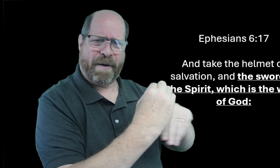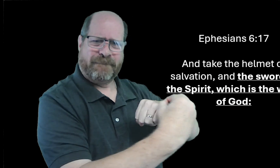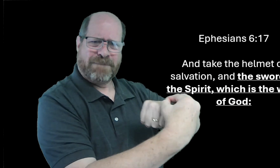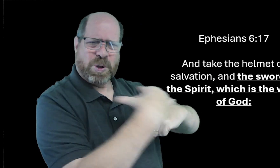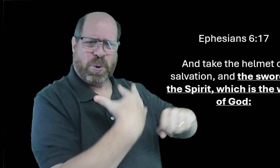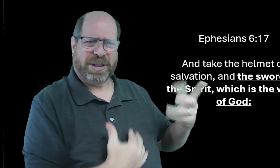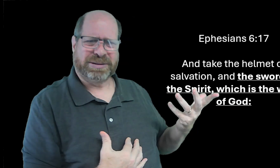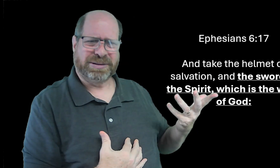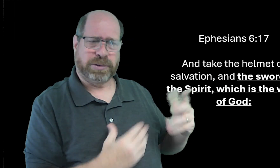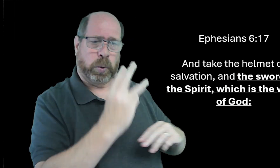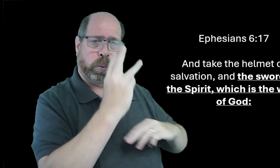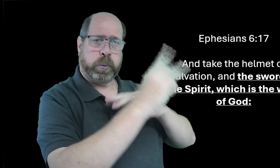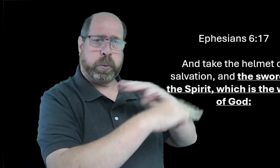world to influence me